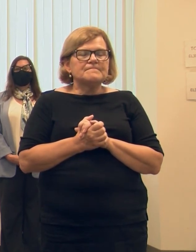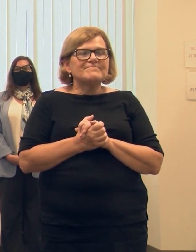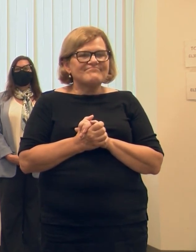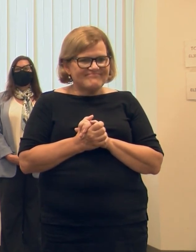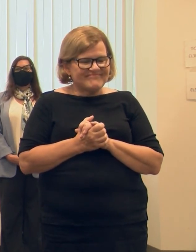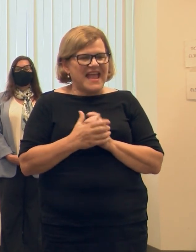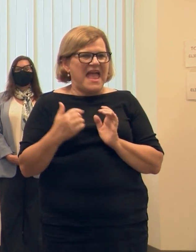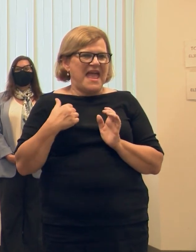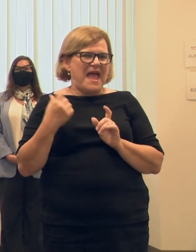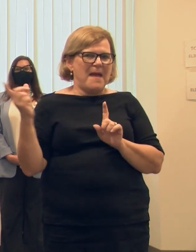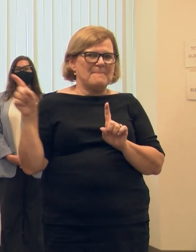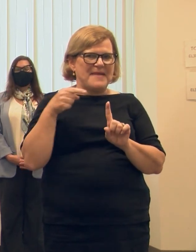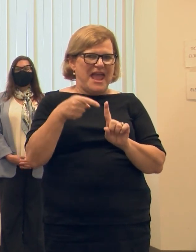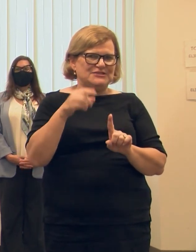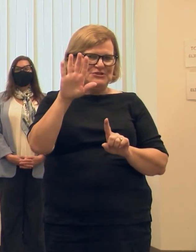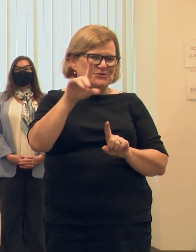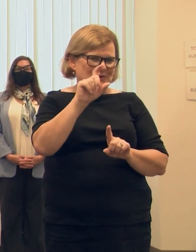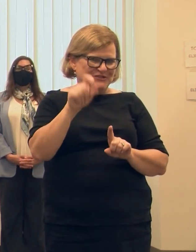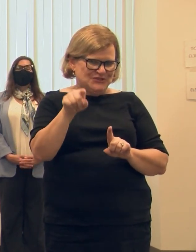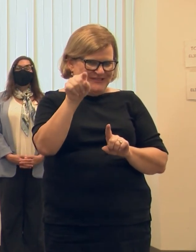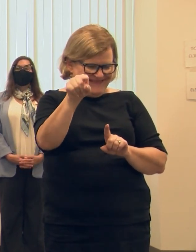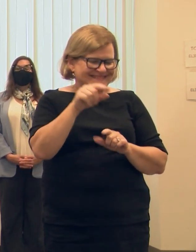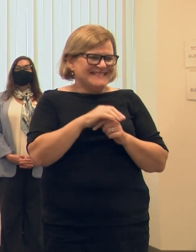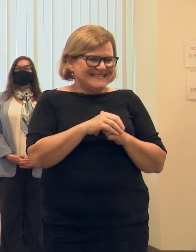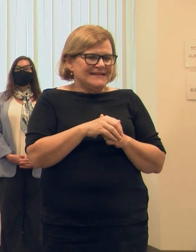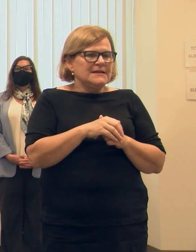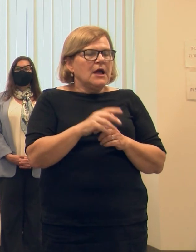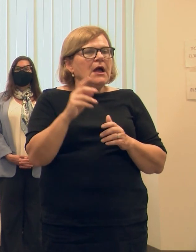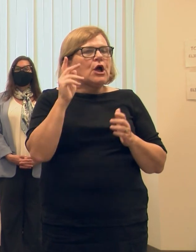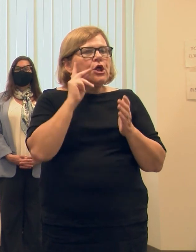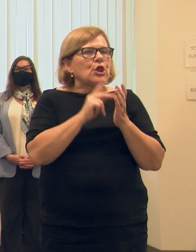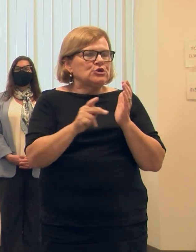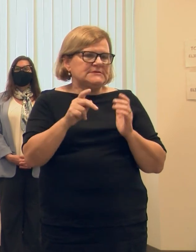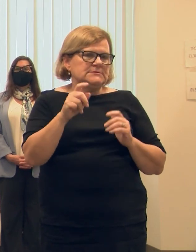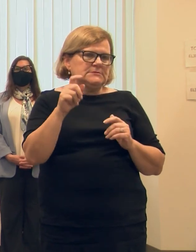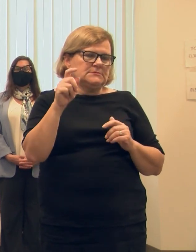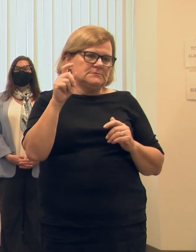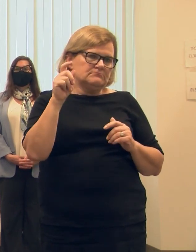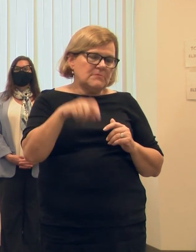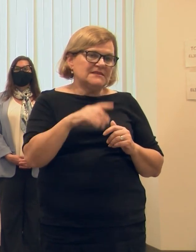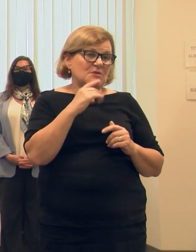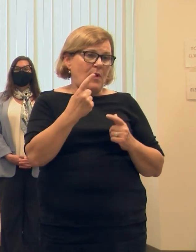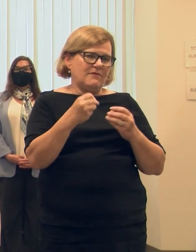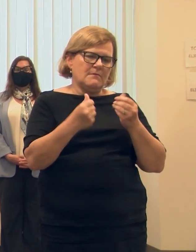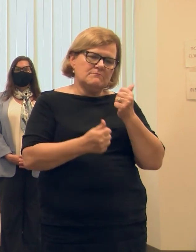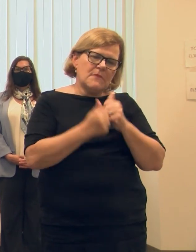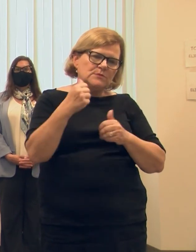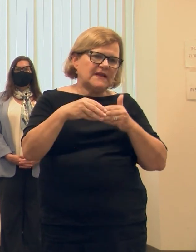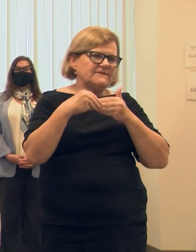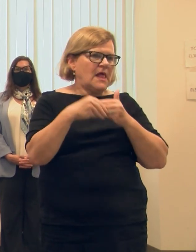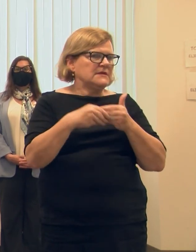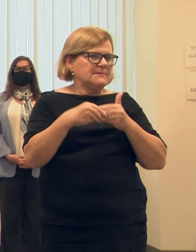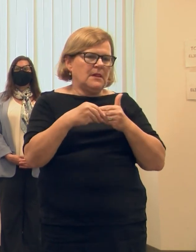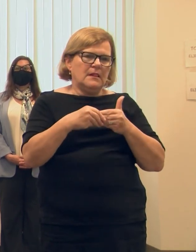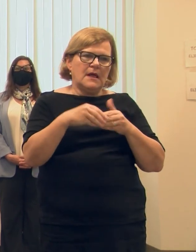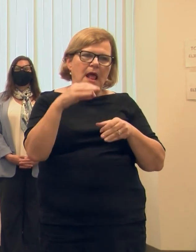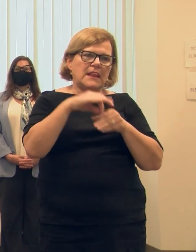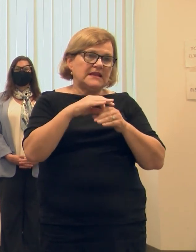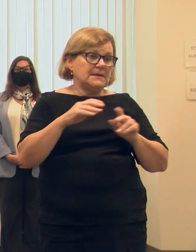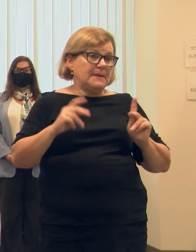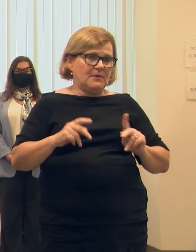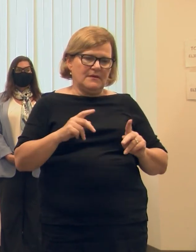So back to your question. Clerks have to be one of the most flexible elected officials there are.